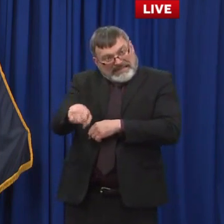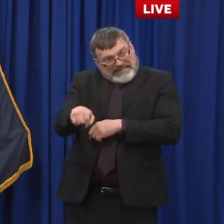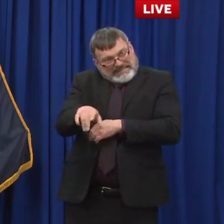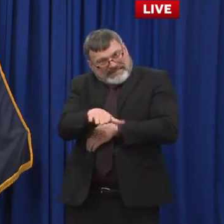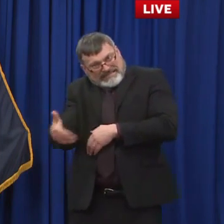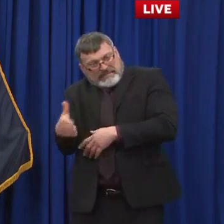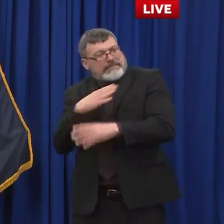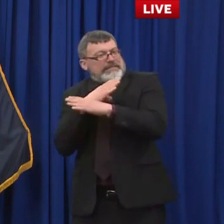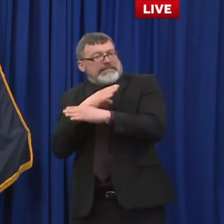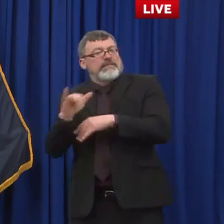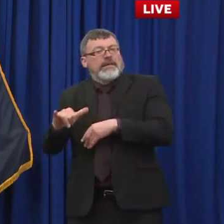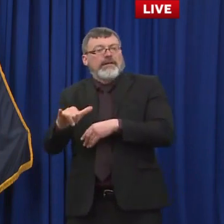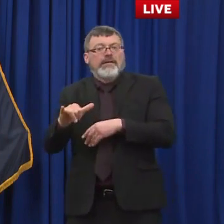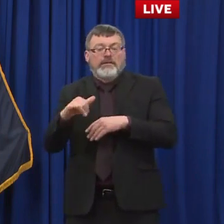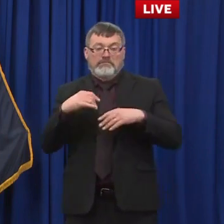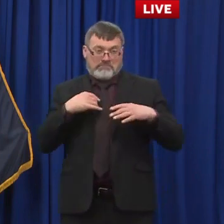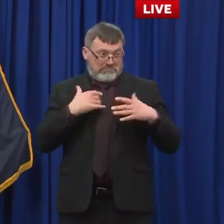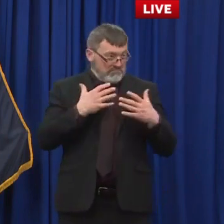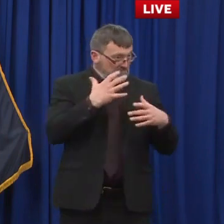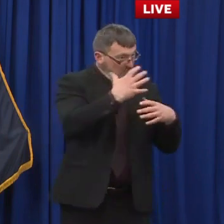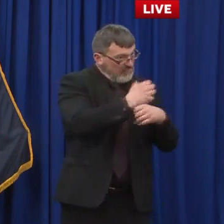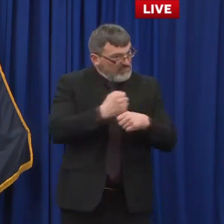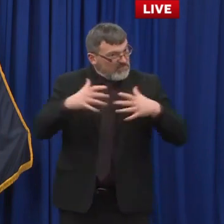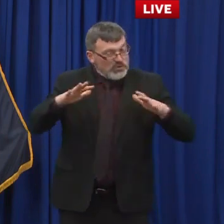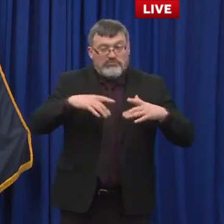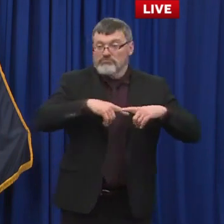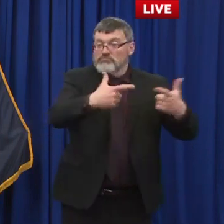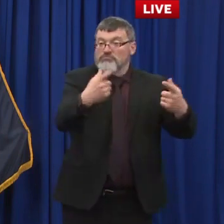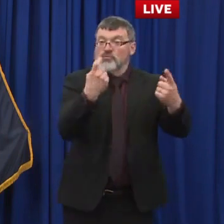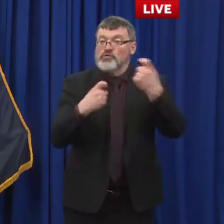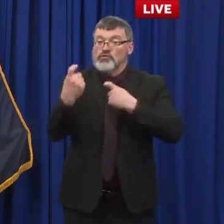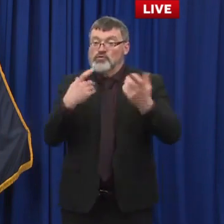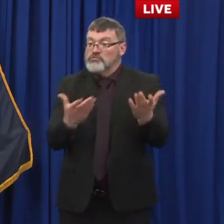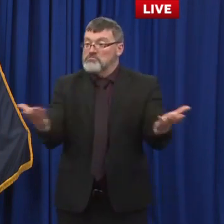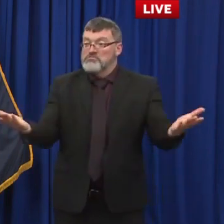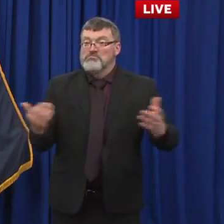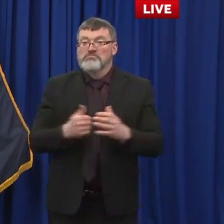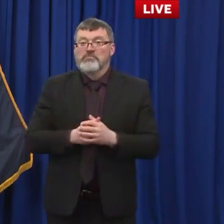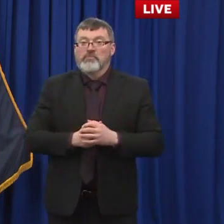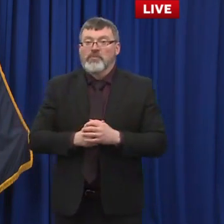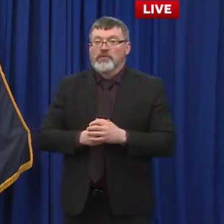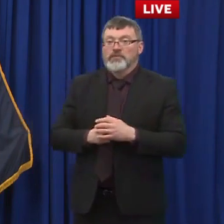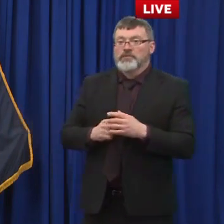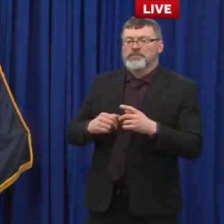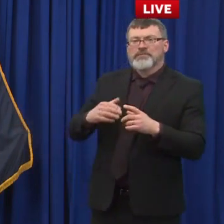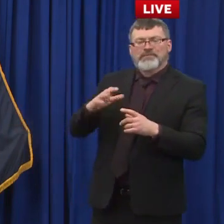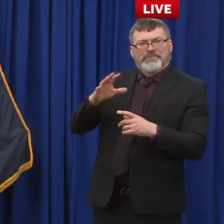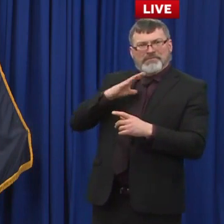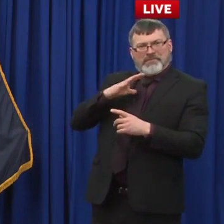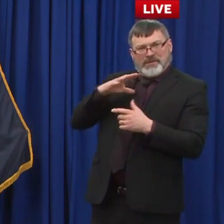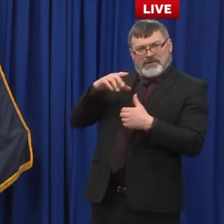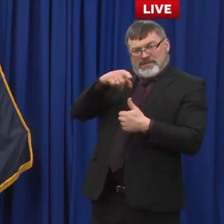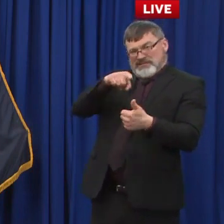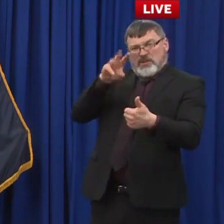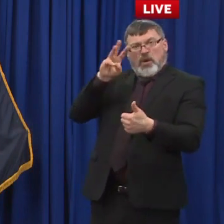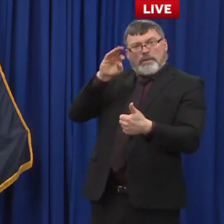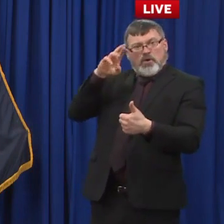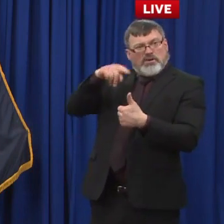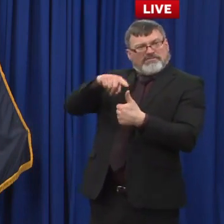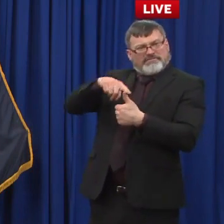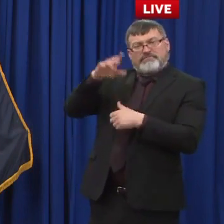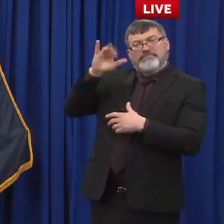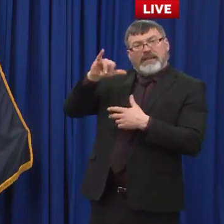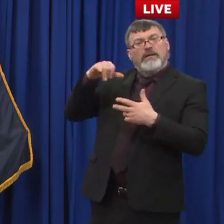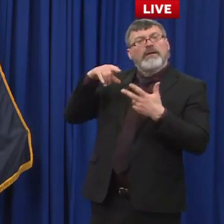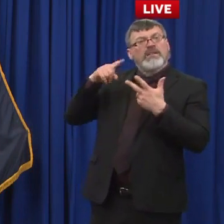questions. What's the latest on the Johnson and Johnson pause? Have you heard anything from the federal level in terms of when that might be? I